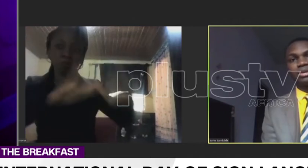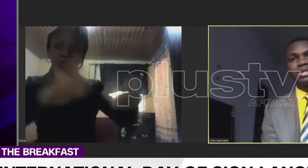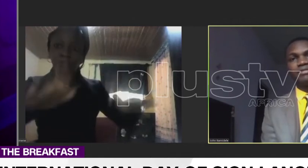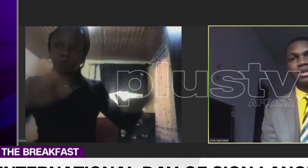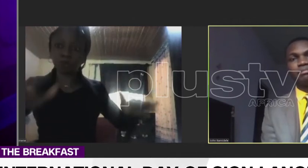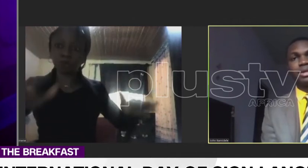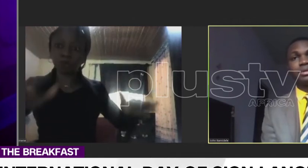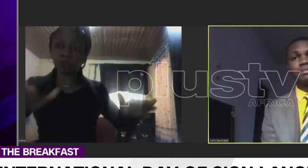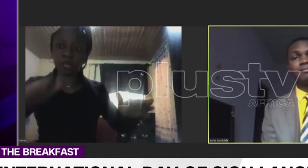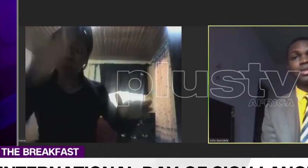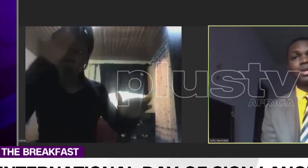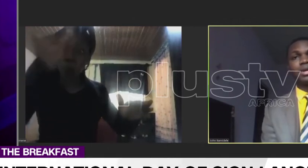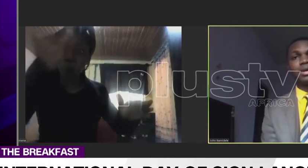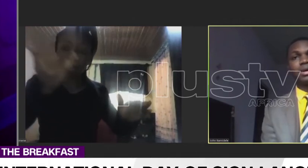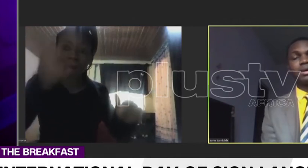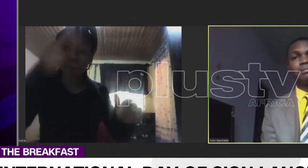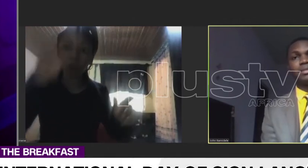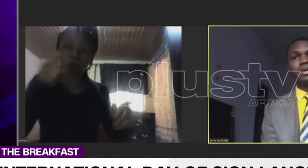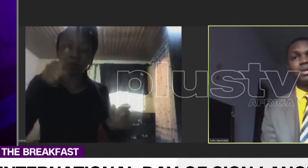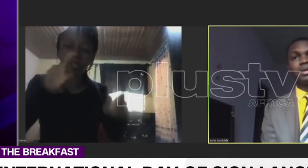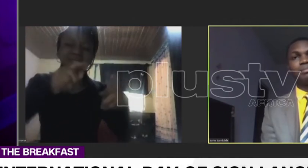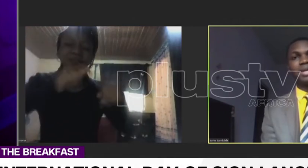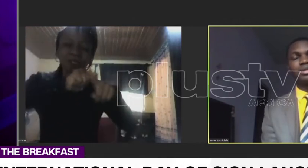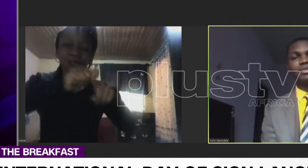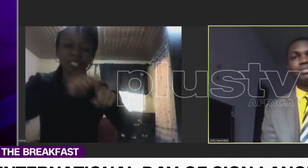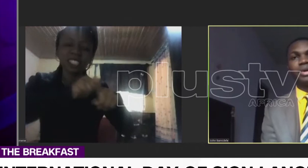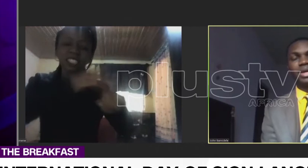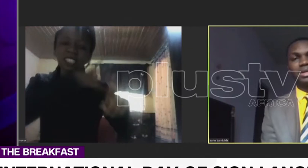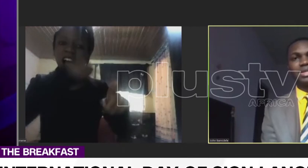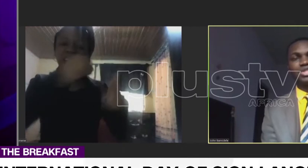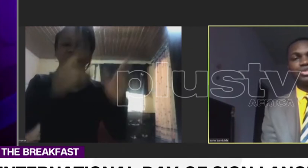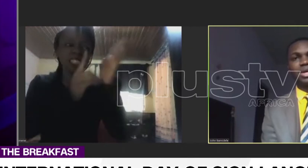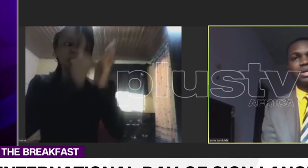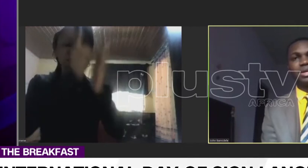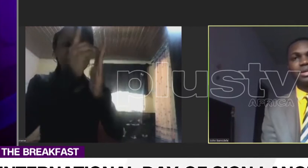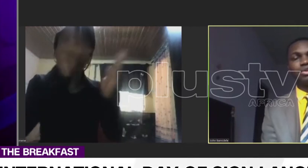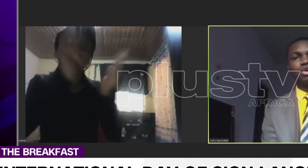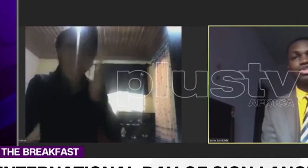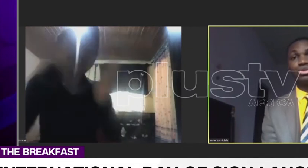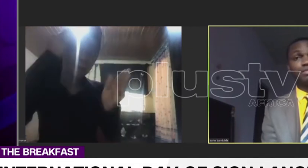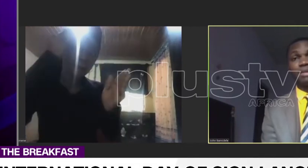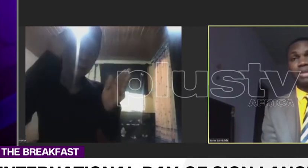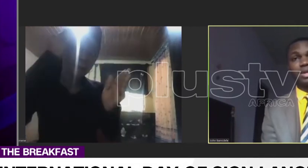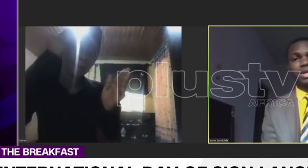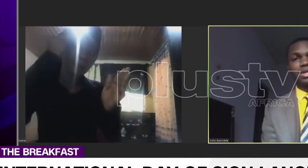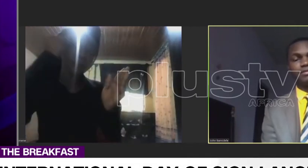developing the part of the brain that is usually not used by many other individuals.